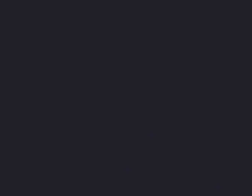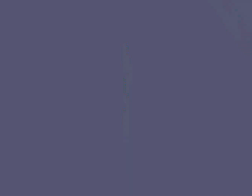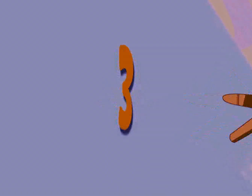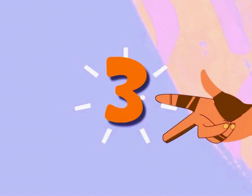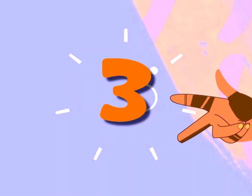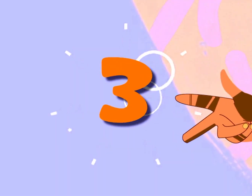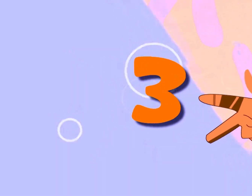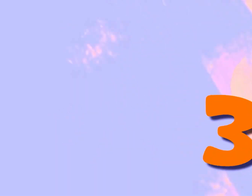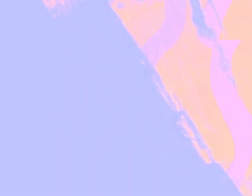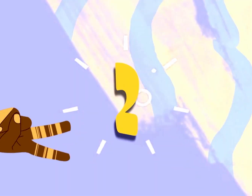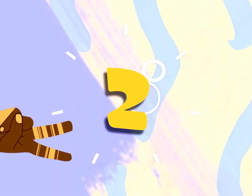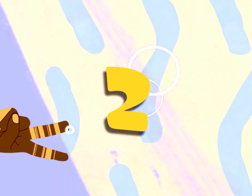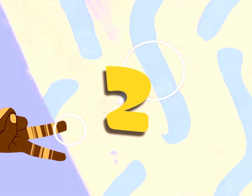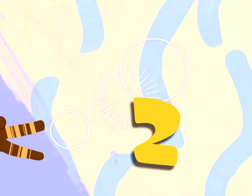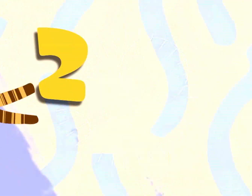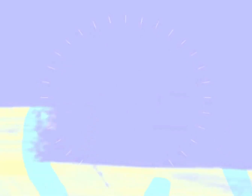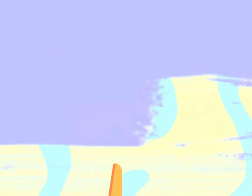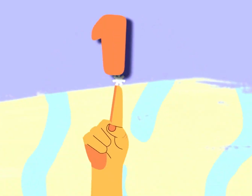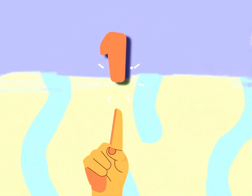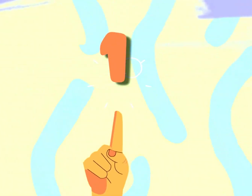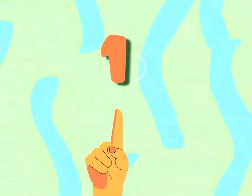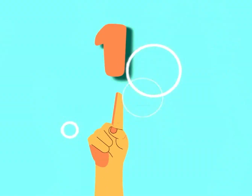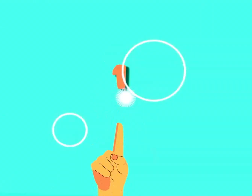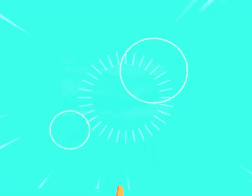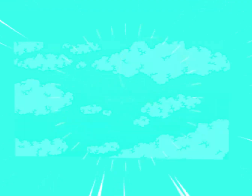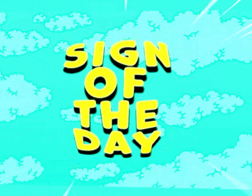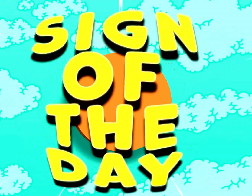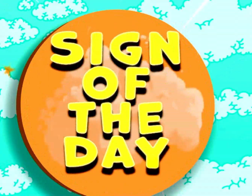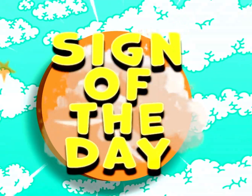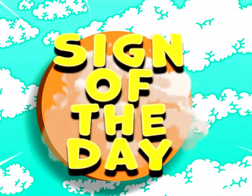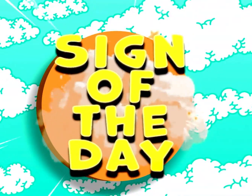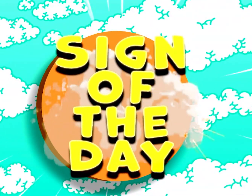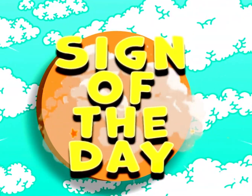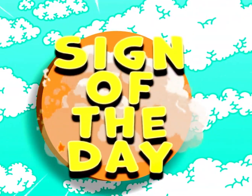3, 2, 1, Sign of the Day!